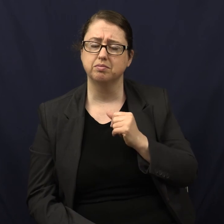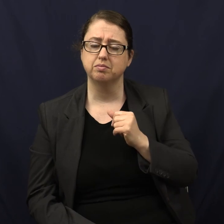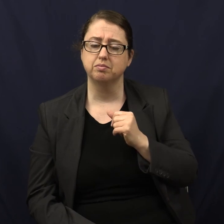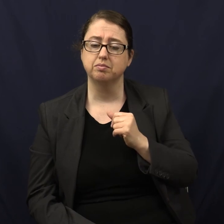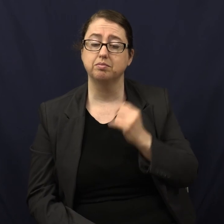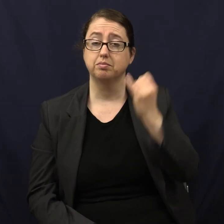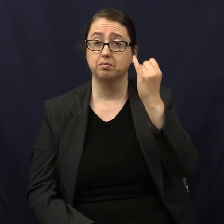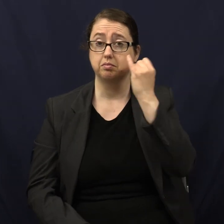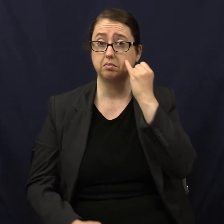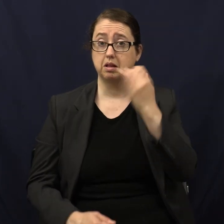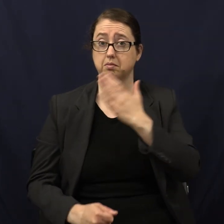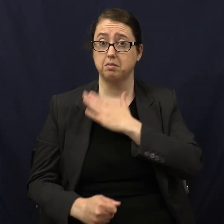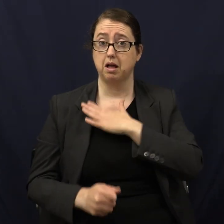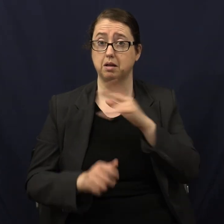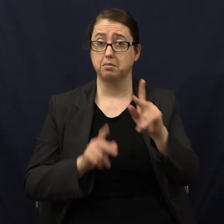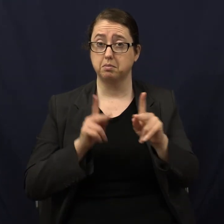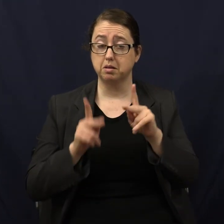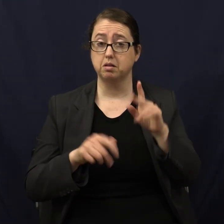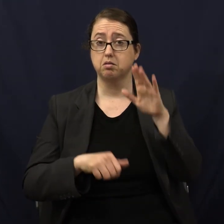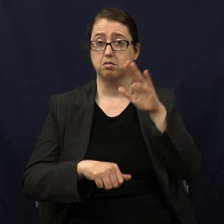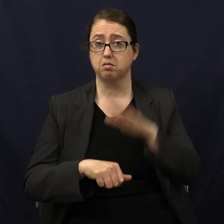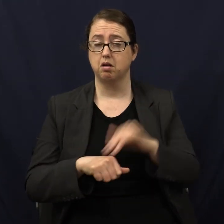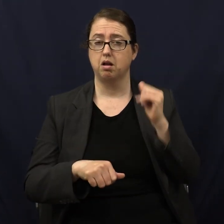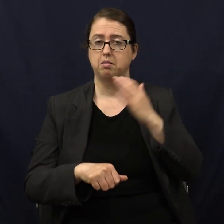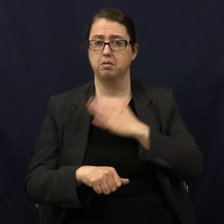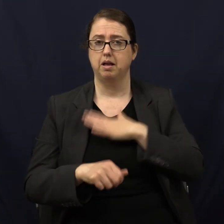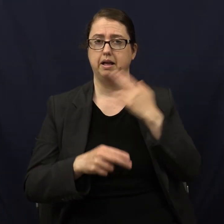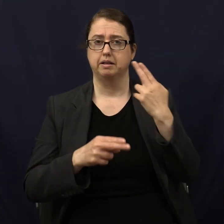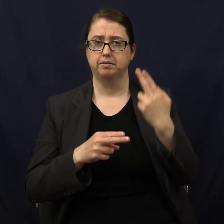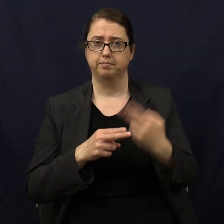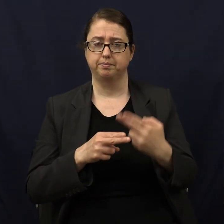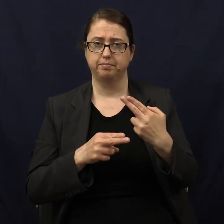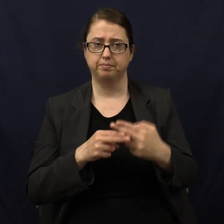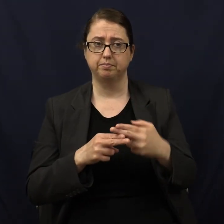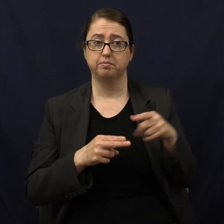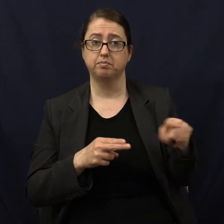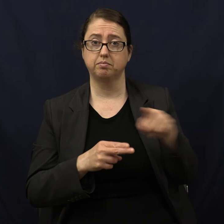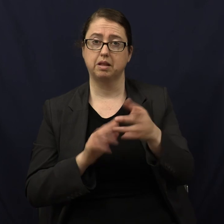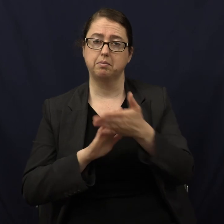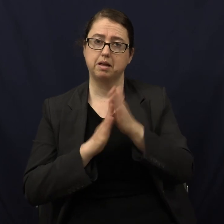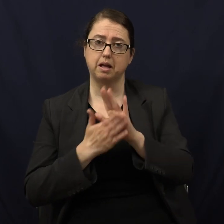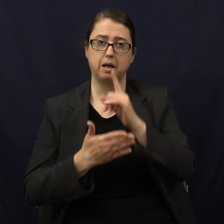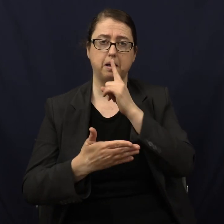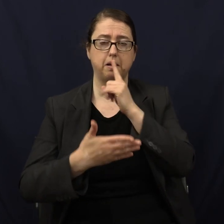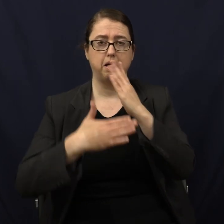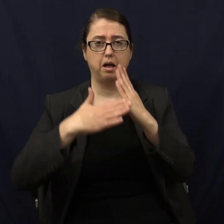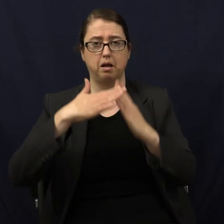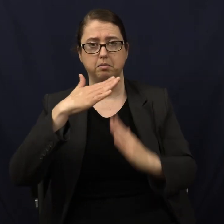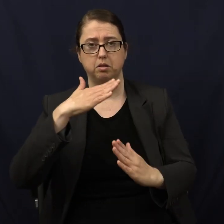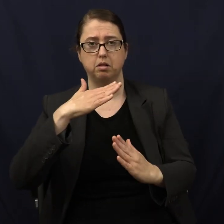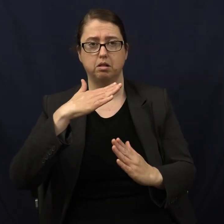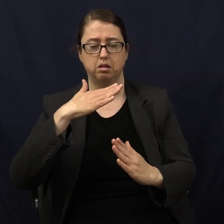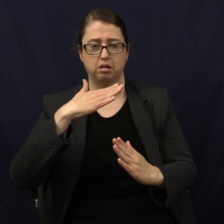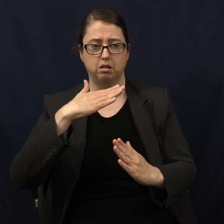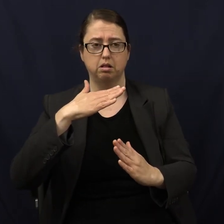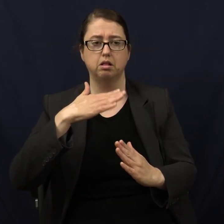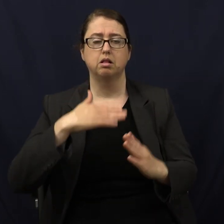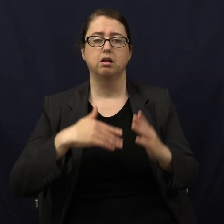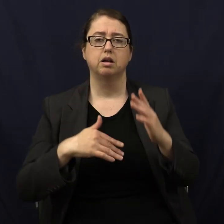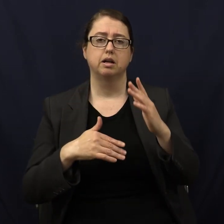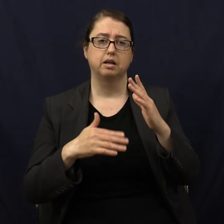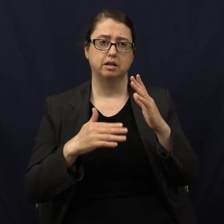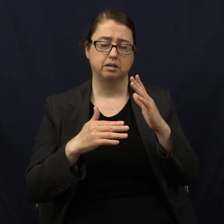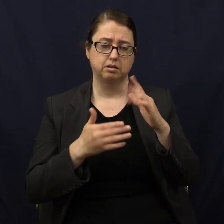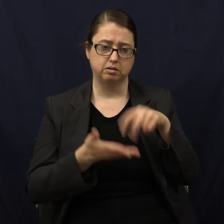But if my people, which are called by my name, shall humble themselves and pray and